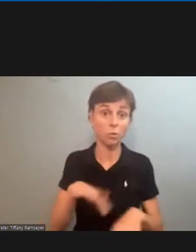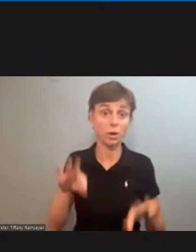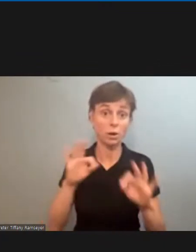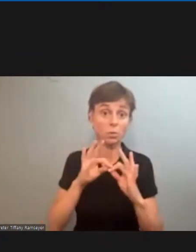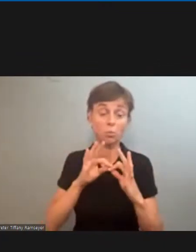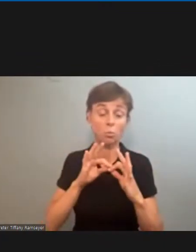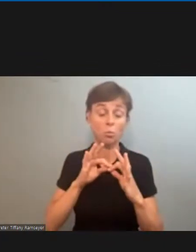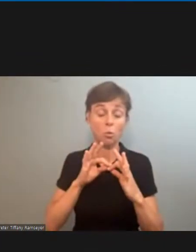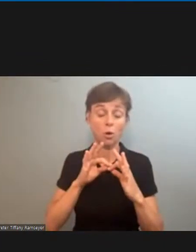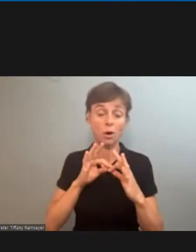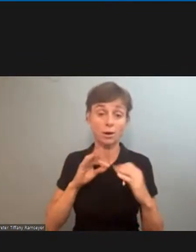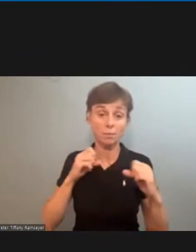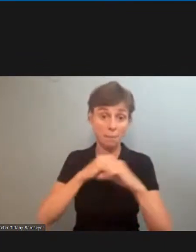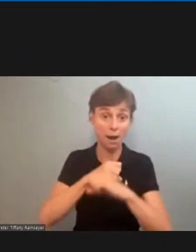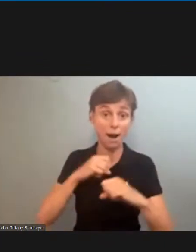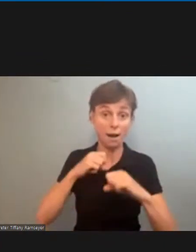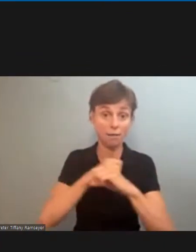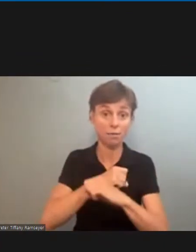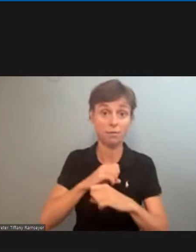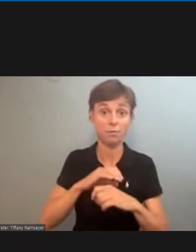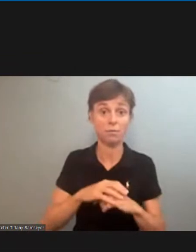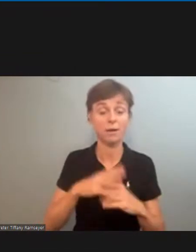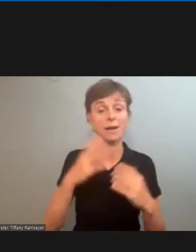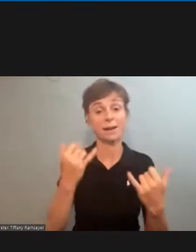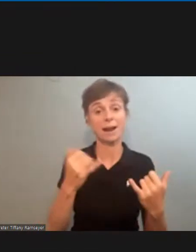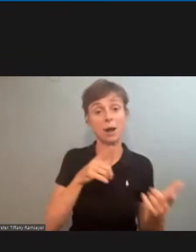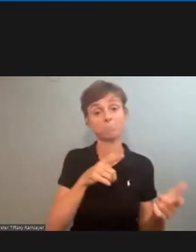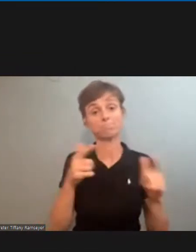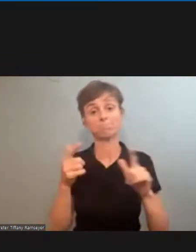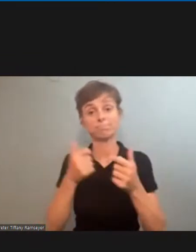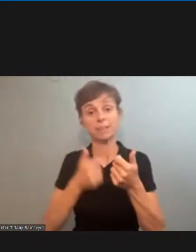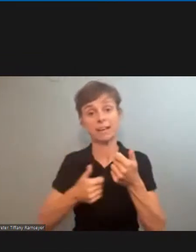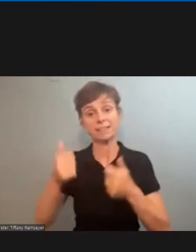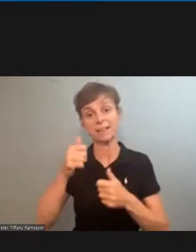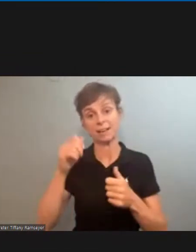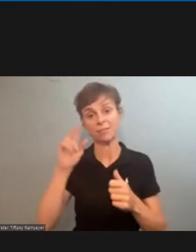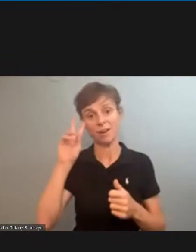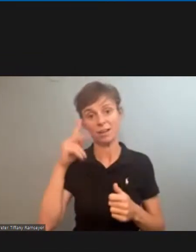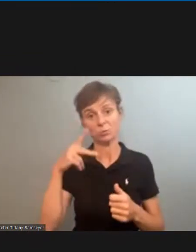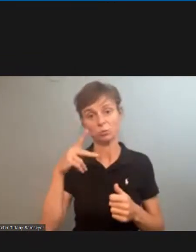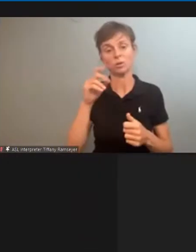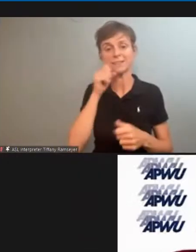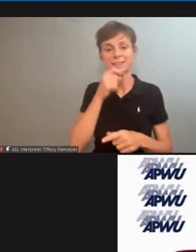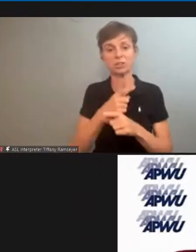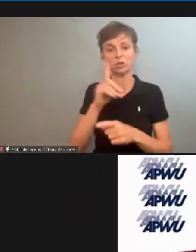and with that i give you our executive vice president sister debbie seretti